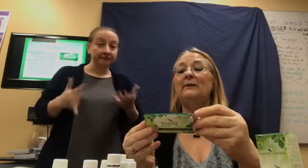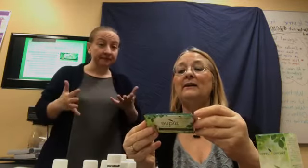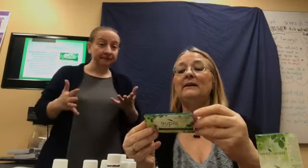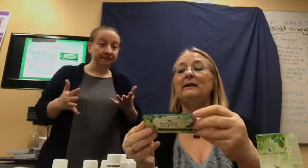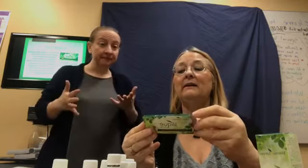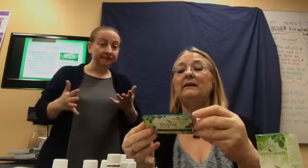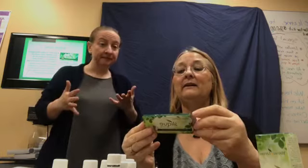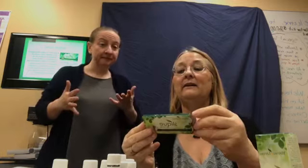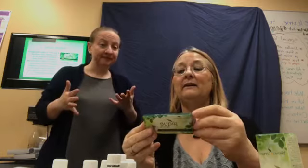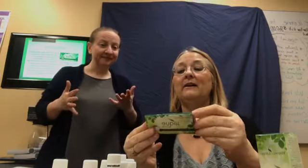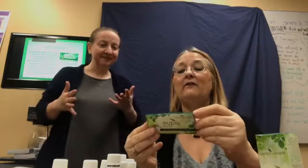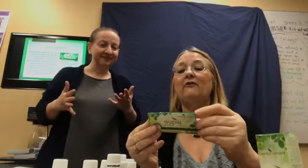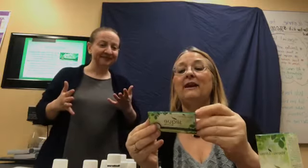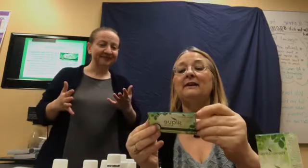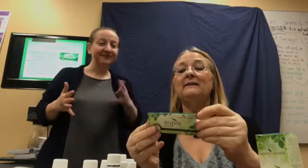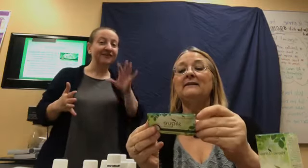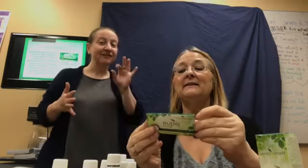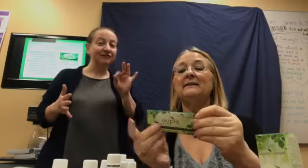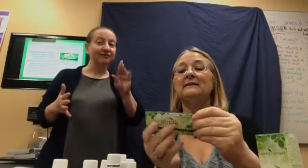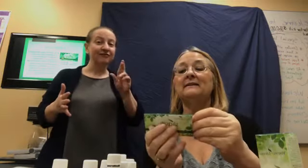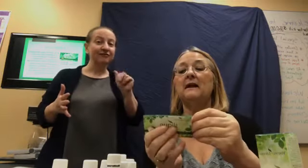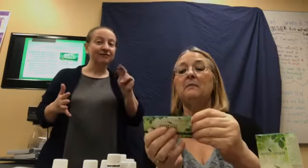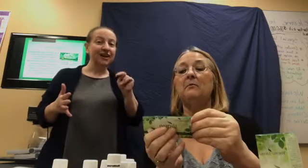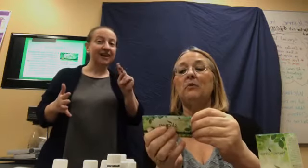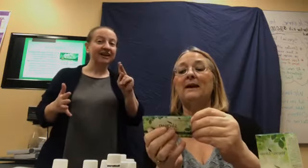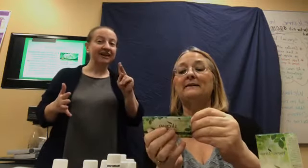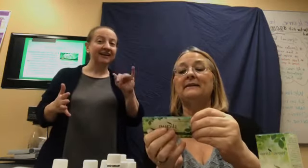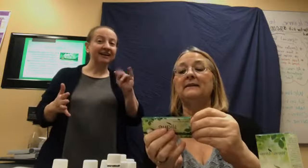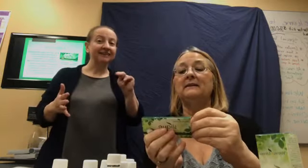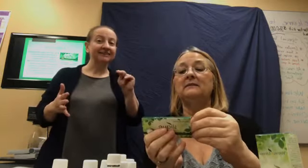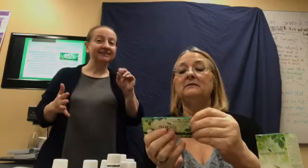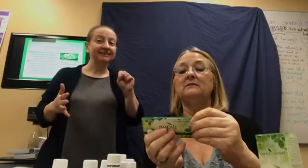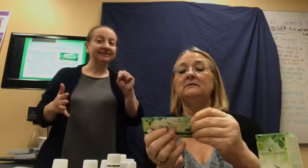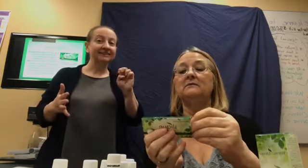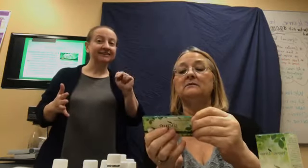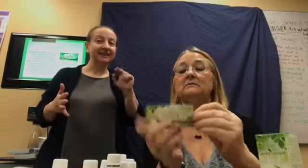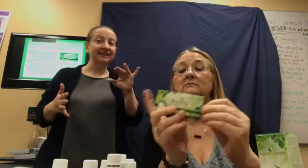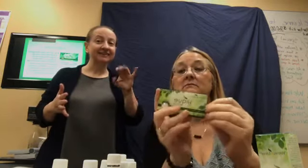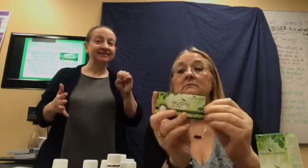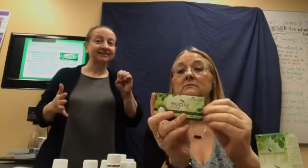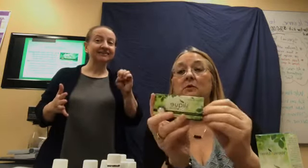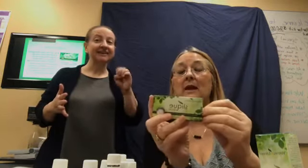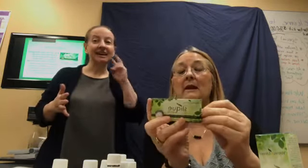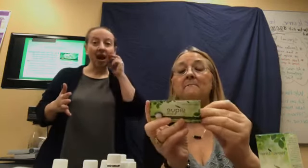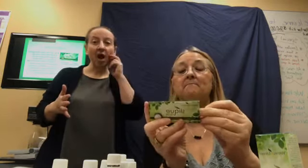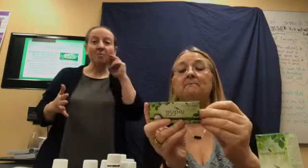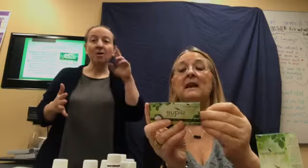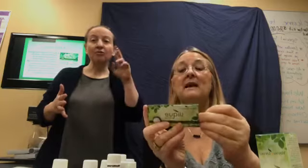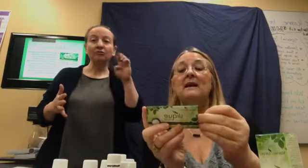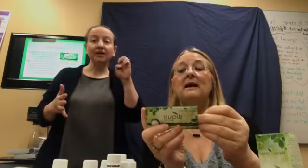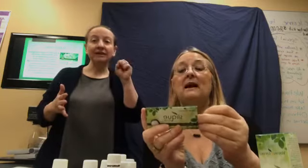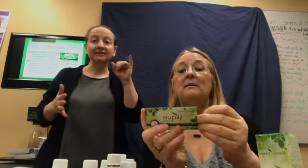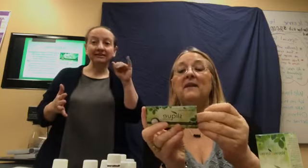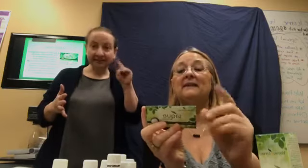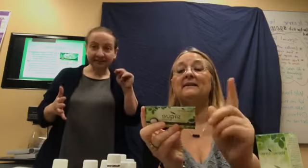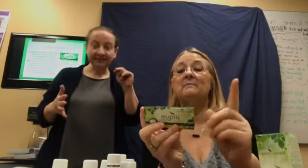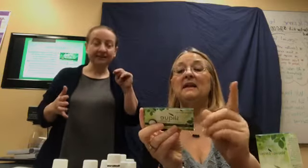on here, frankincense gum resin. Okay? Um, that's the main